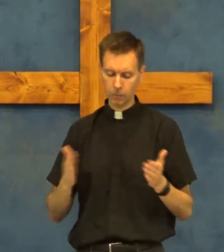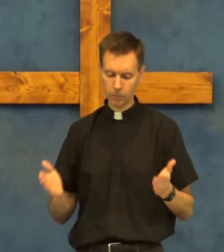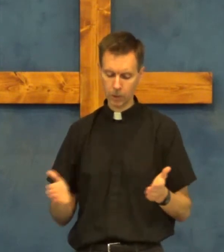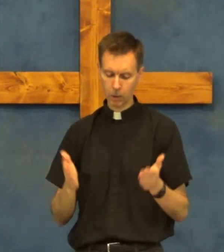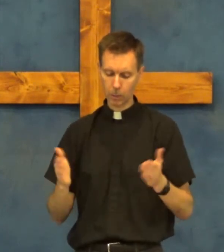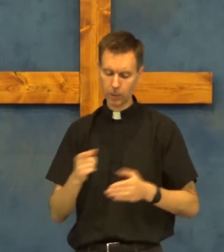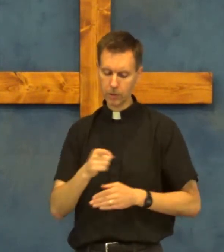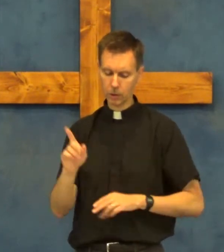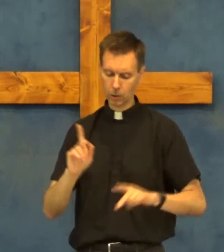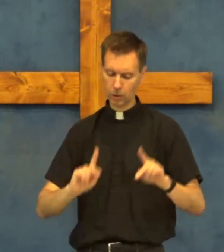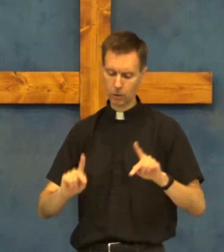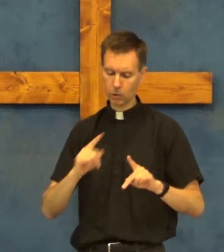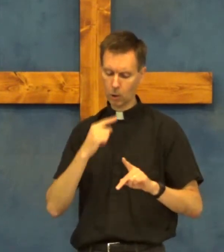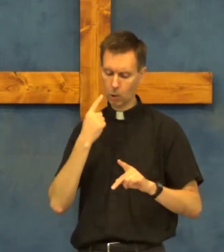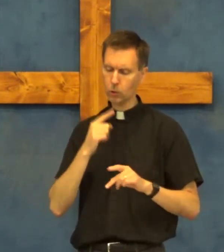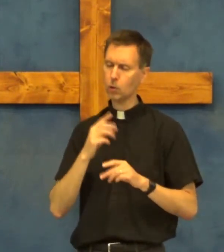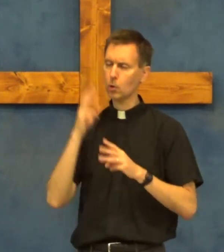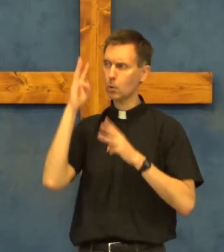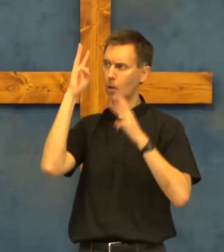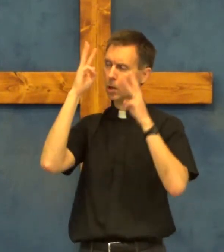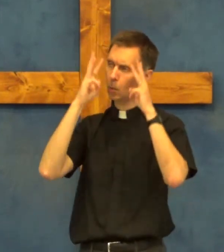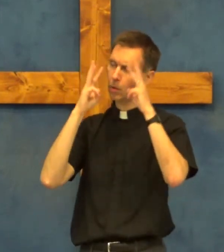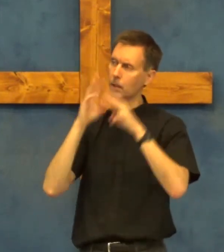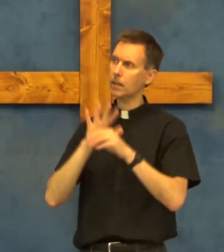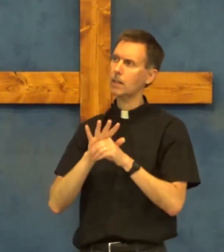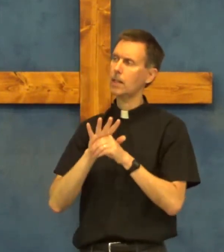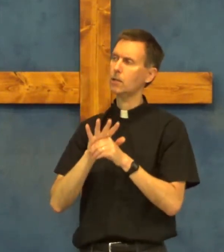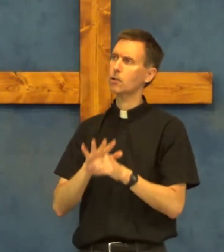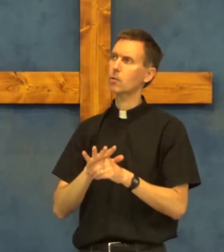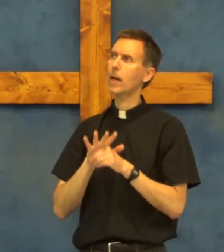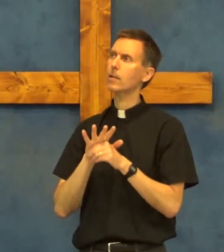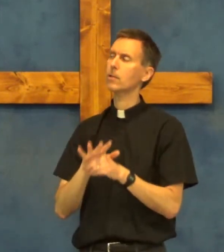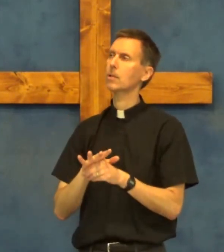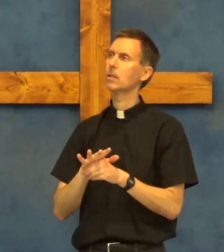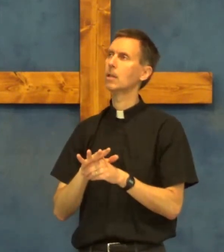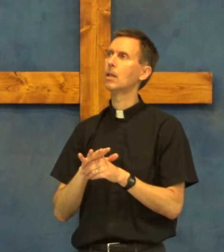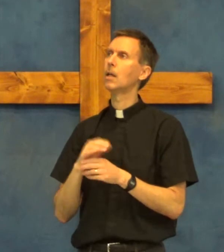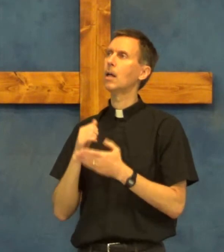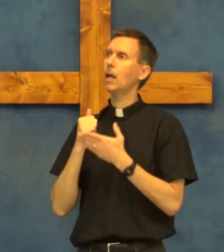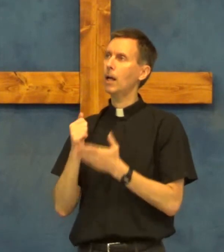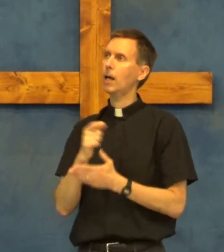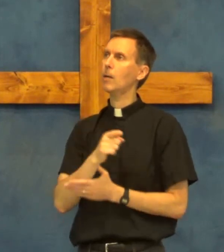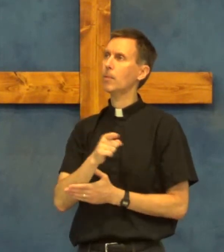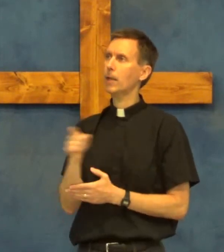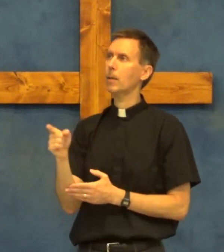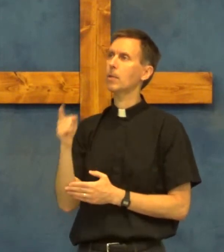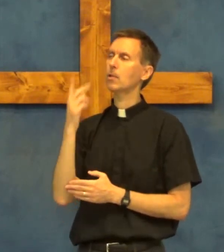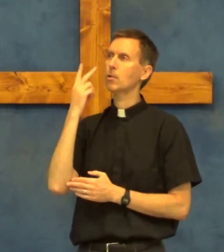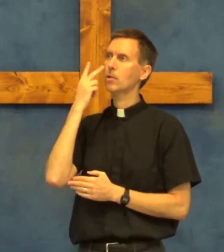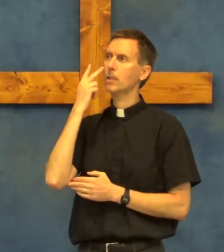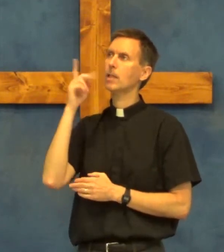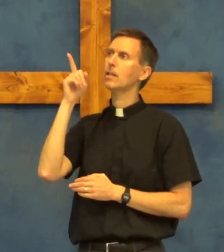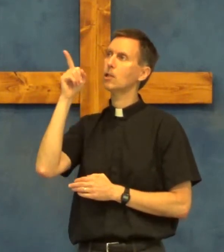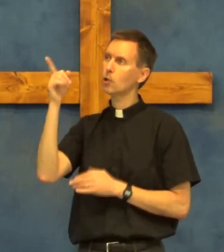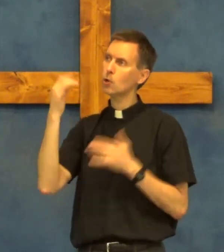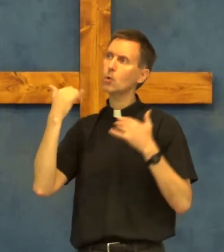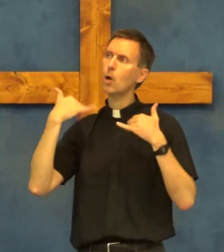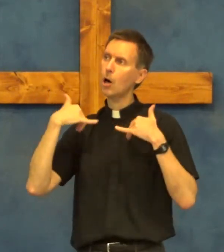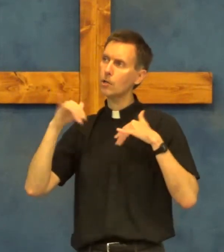please encourage those who are worried stressed help them to see you are